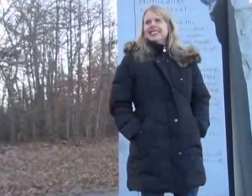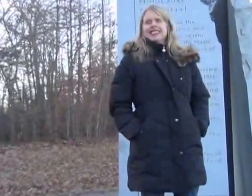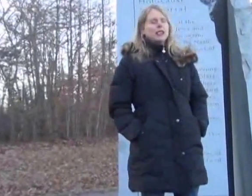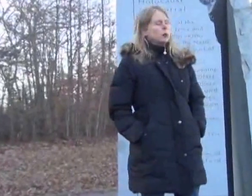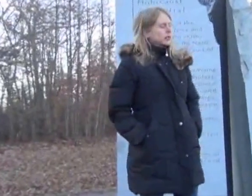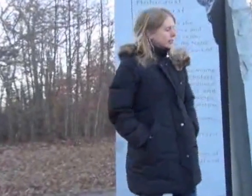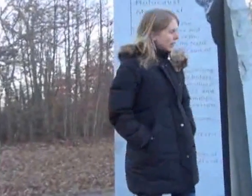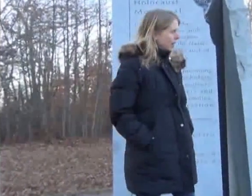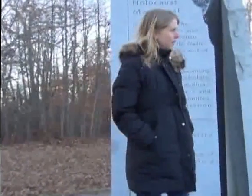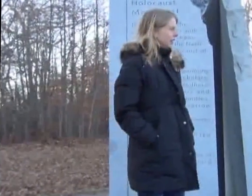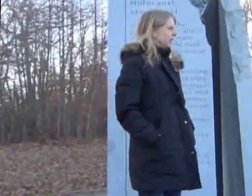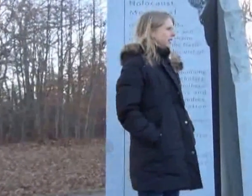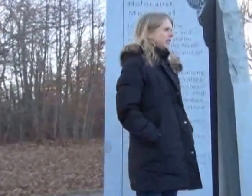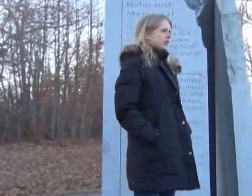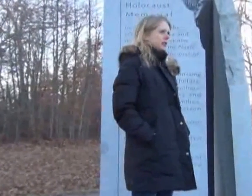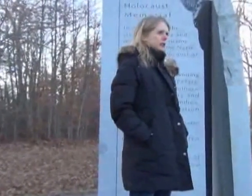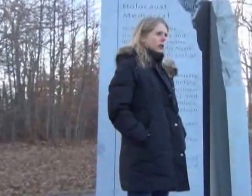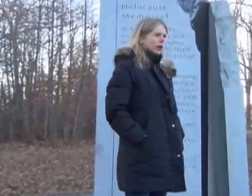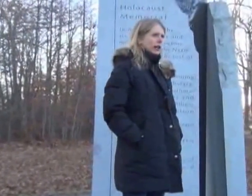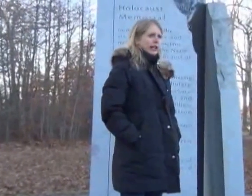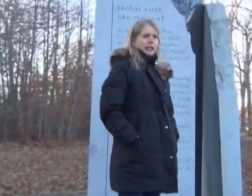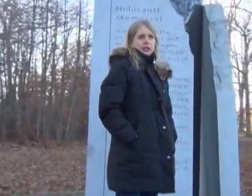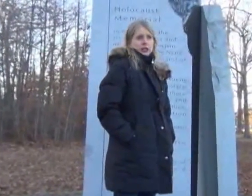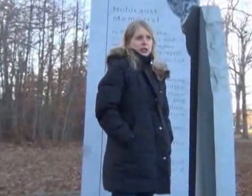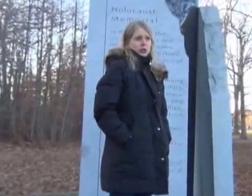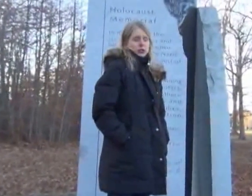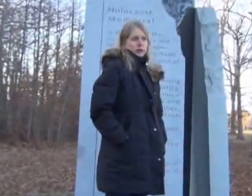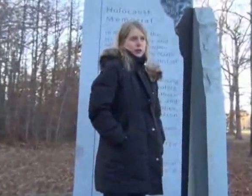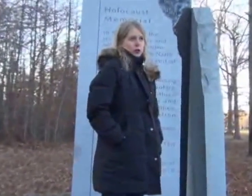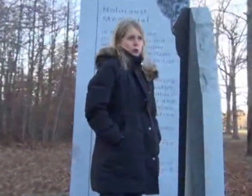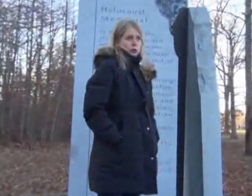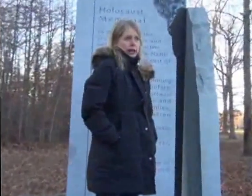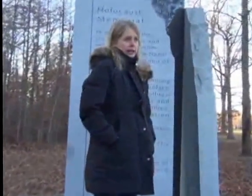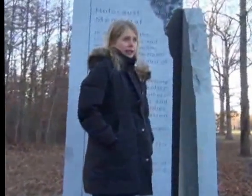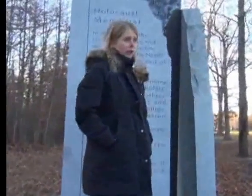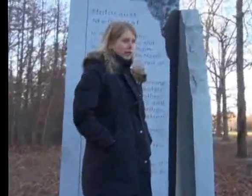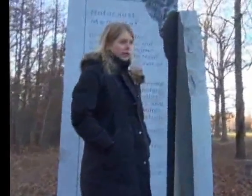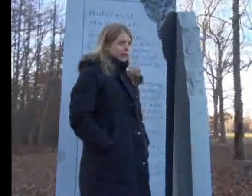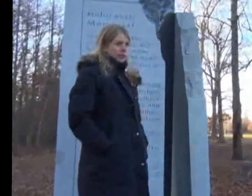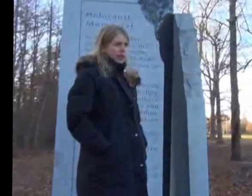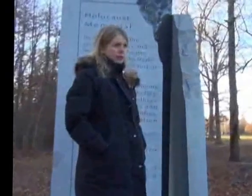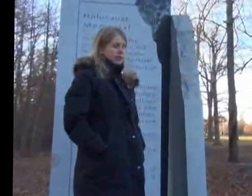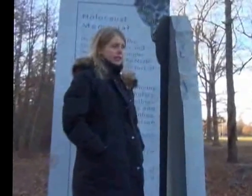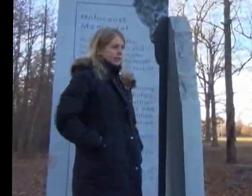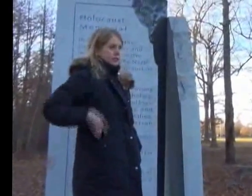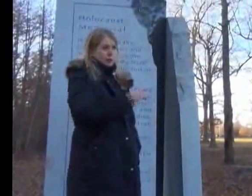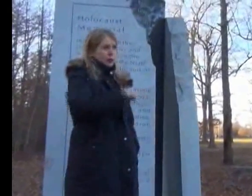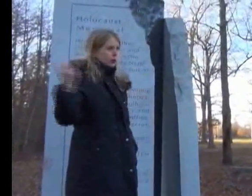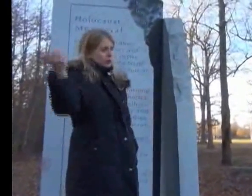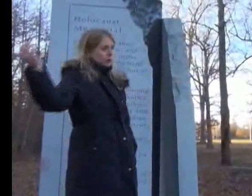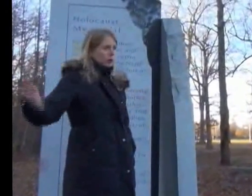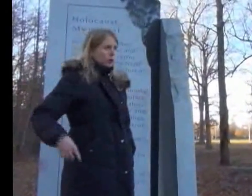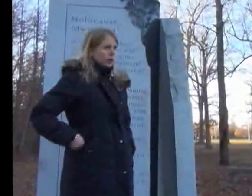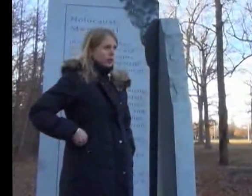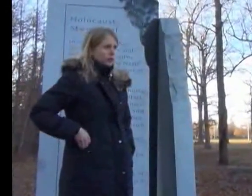He was sobbing and he was crying. And you know, if you act that way in a line with Nazis, they pull you and they blow your head off.